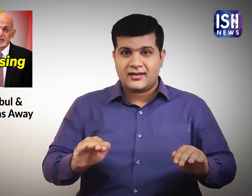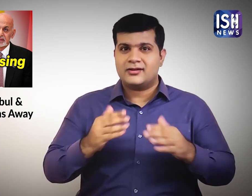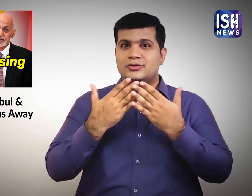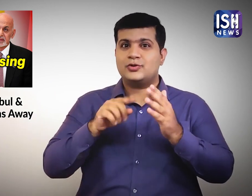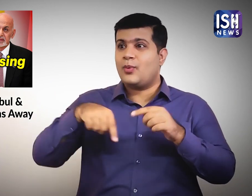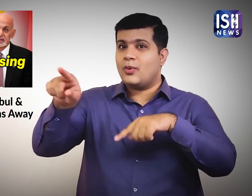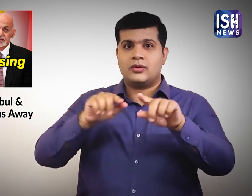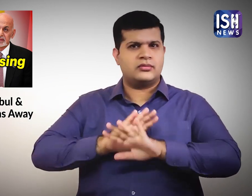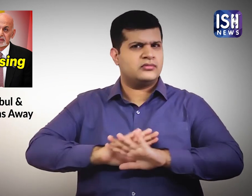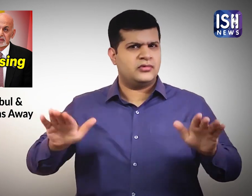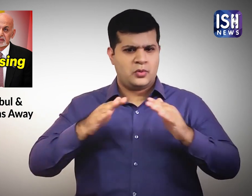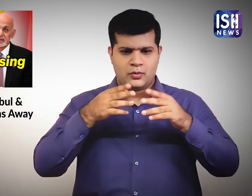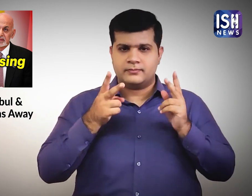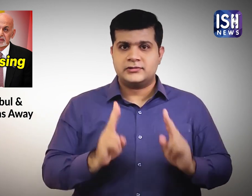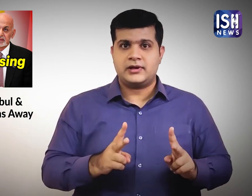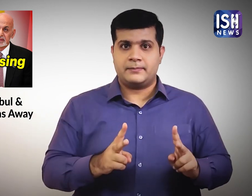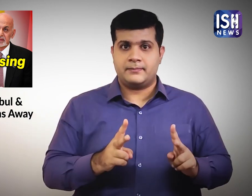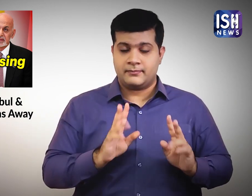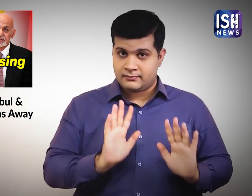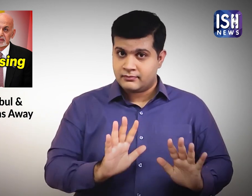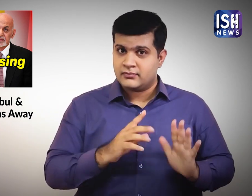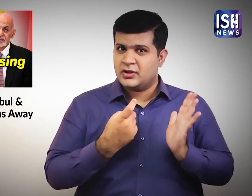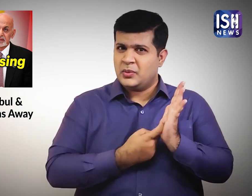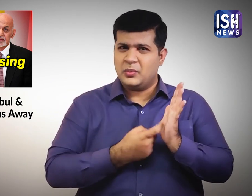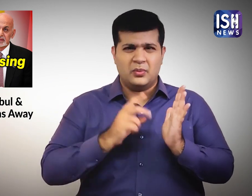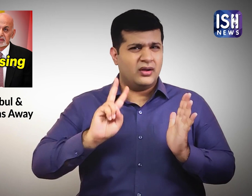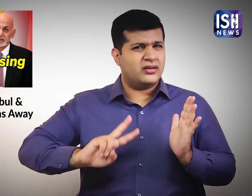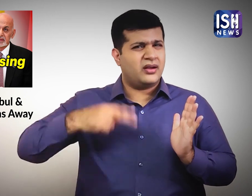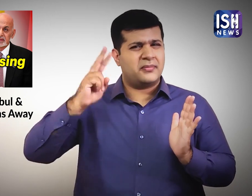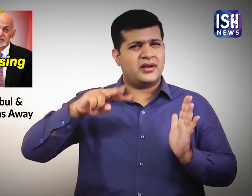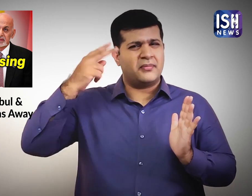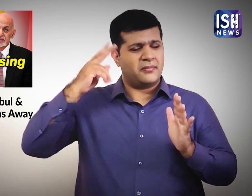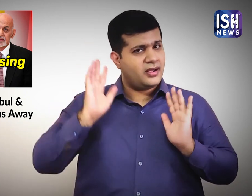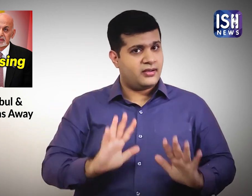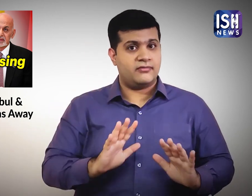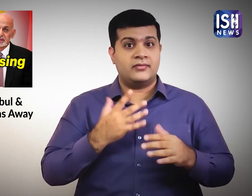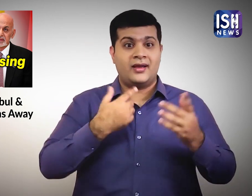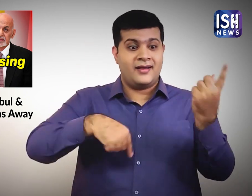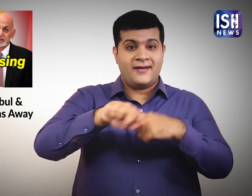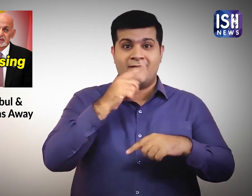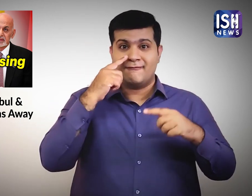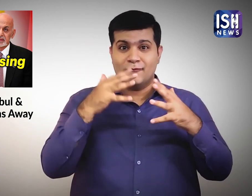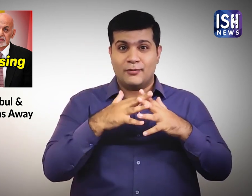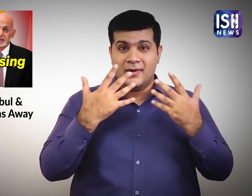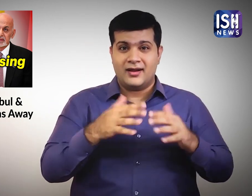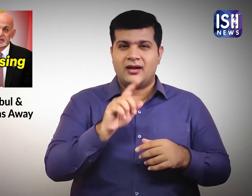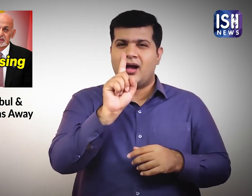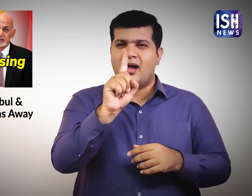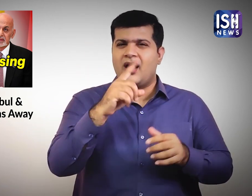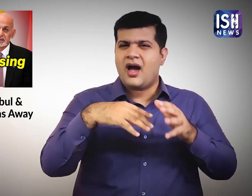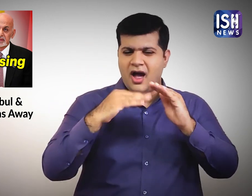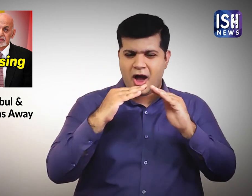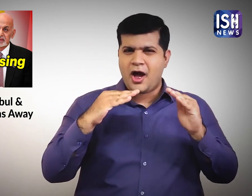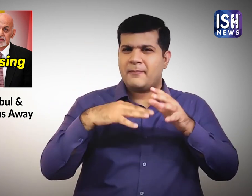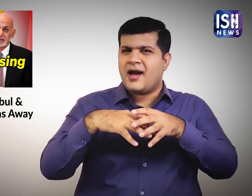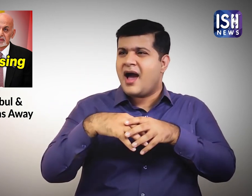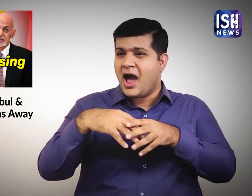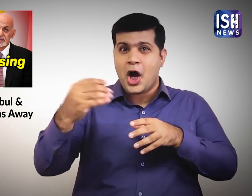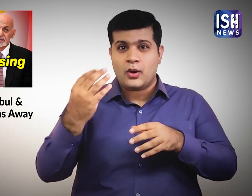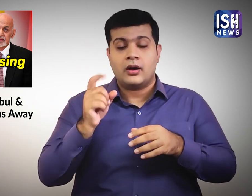Girls were not allowed to go to school. The rules were very severe. Women had to be accompanied by a male relative